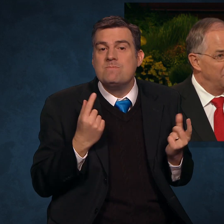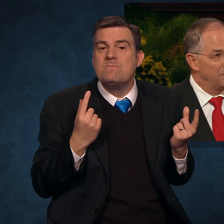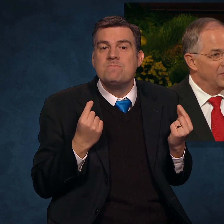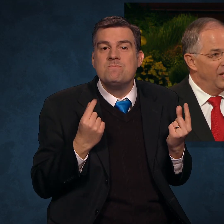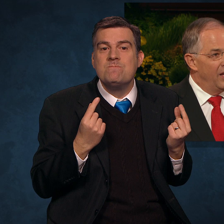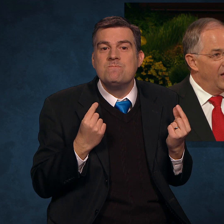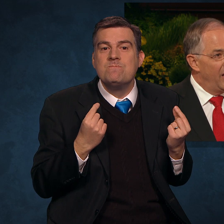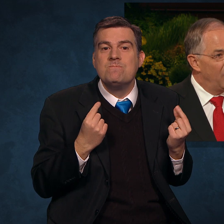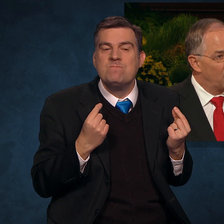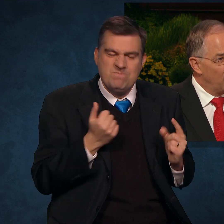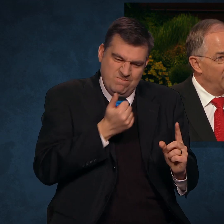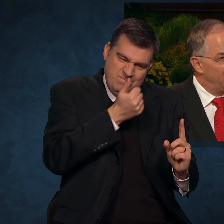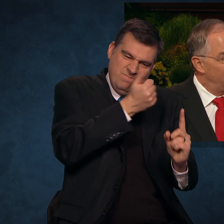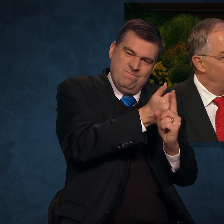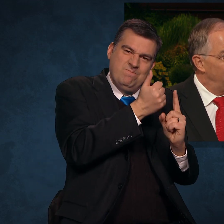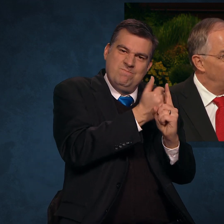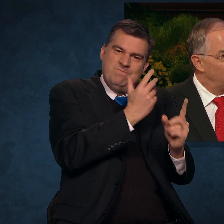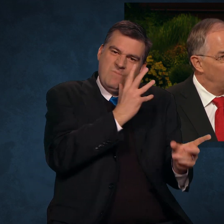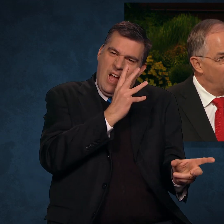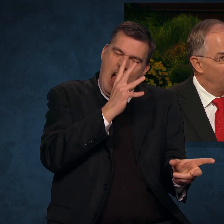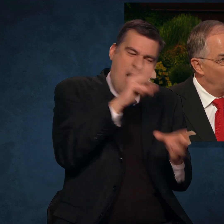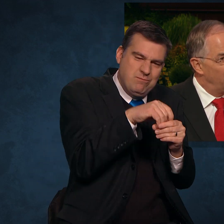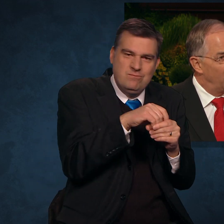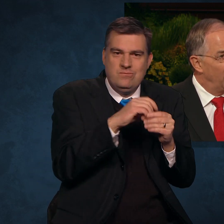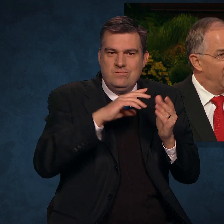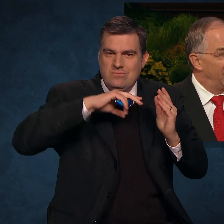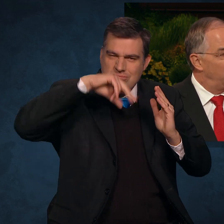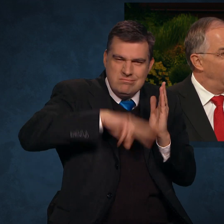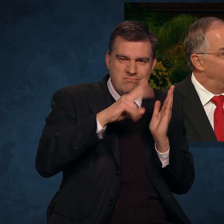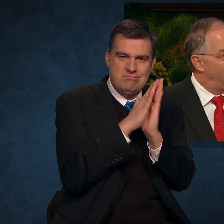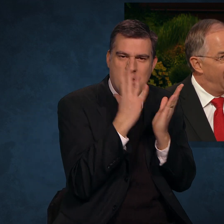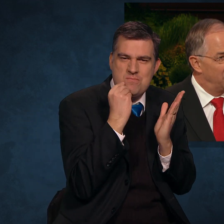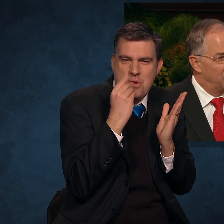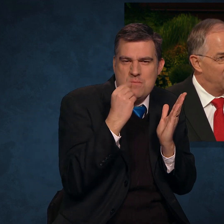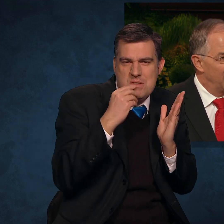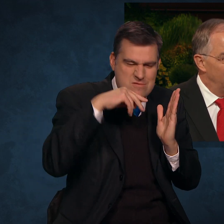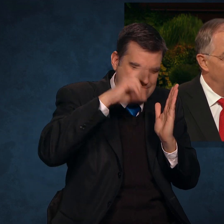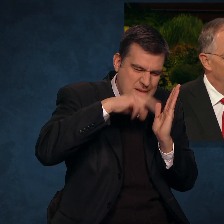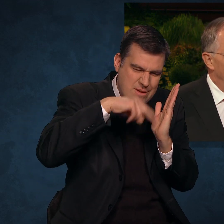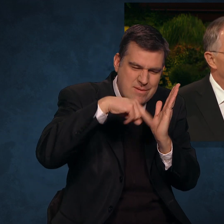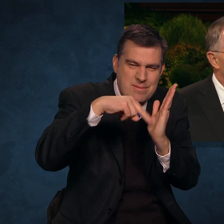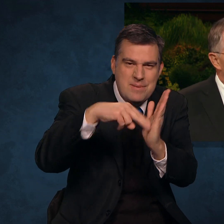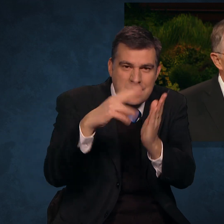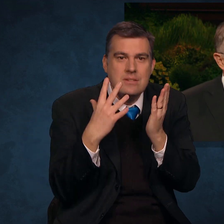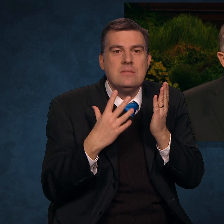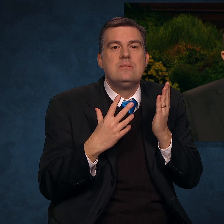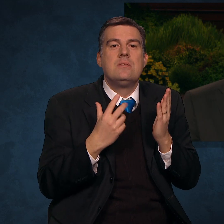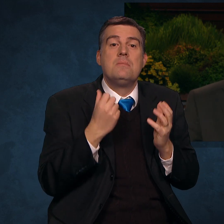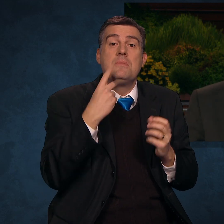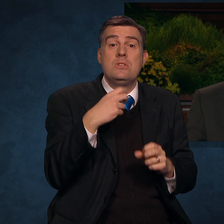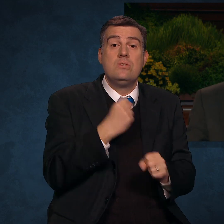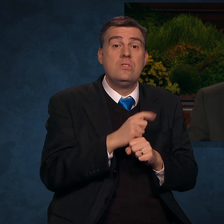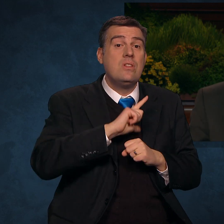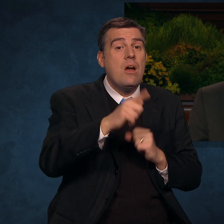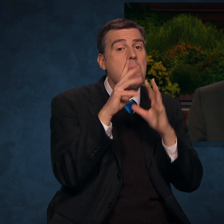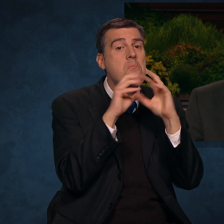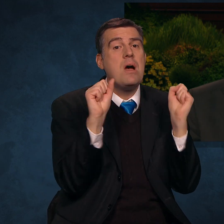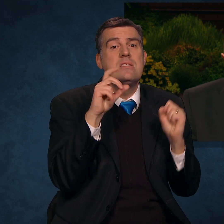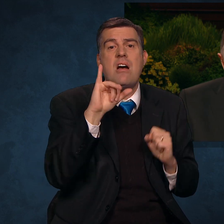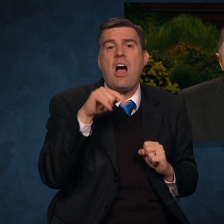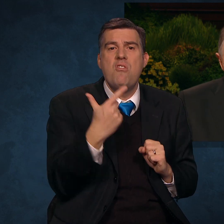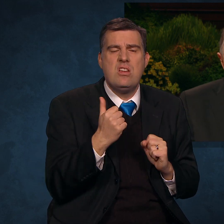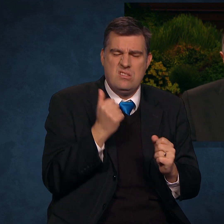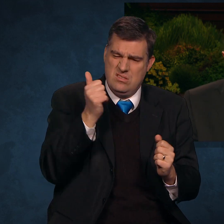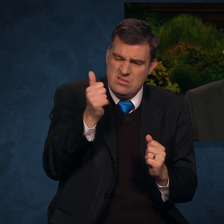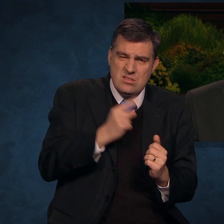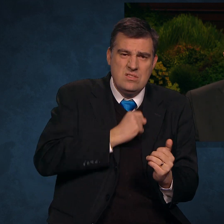do? He threw his energy into the Book of Mormon, reading it many times. Years later, President Eyring testified,